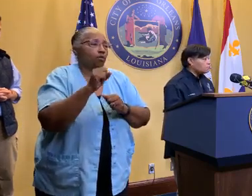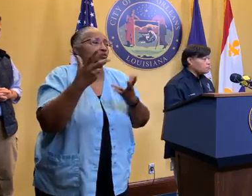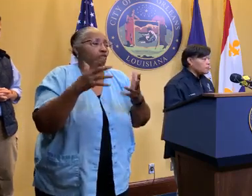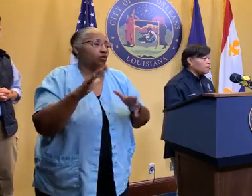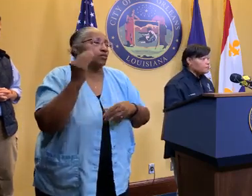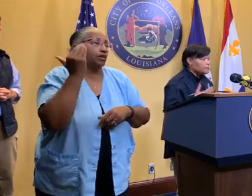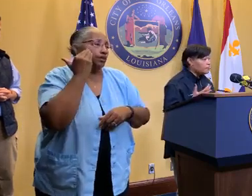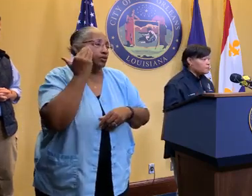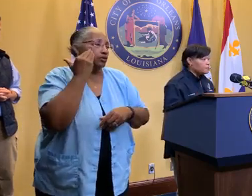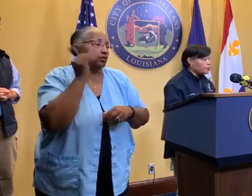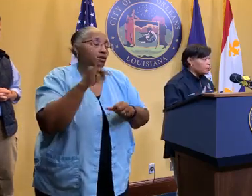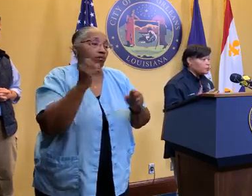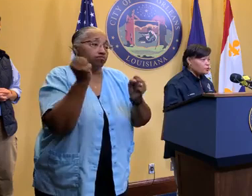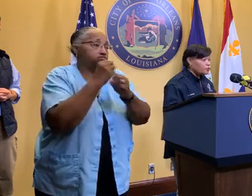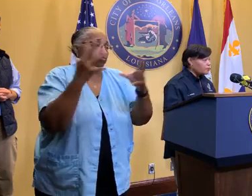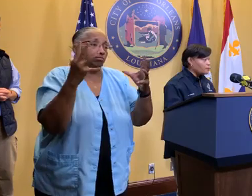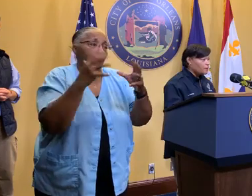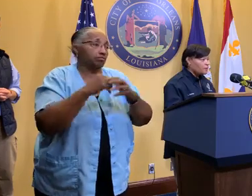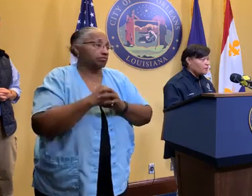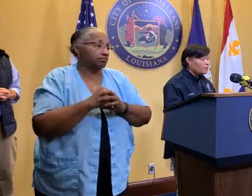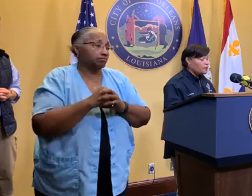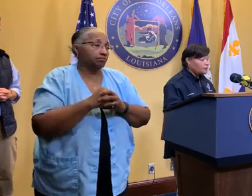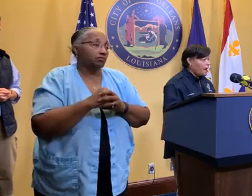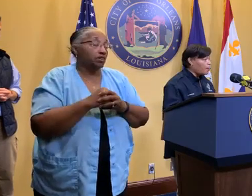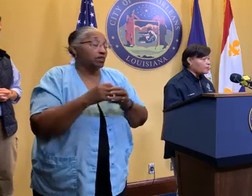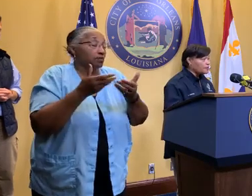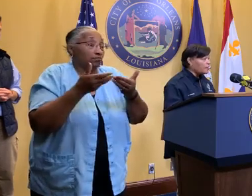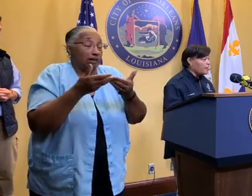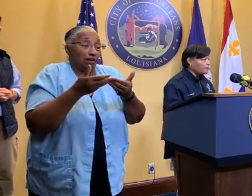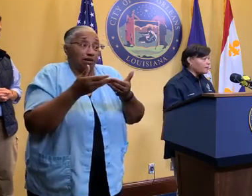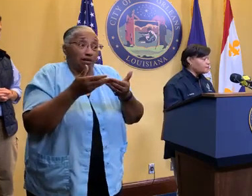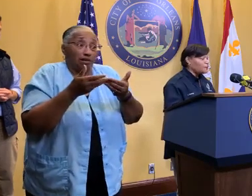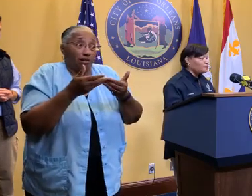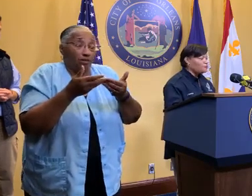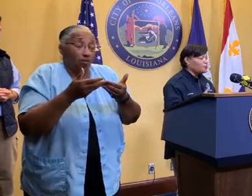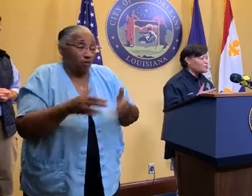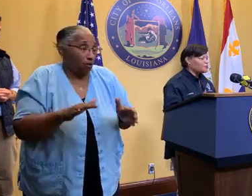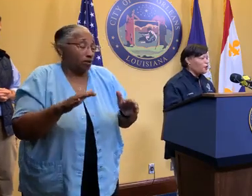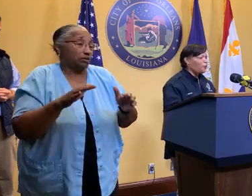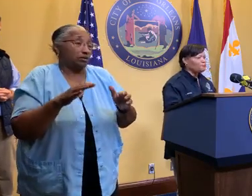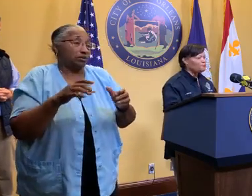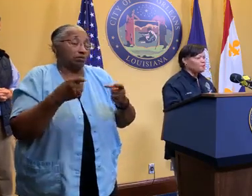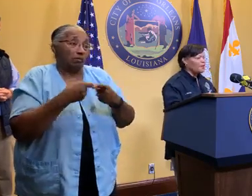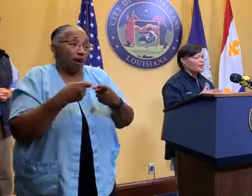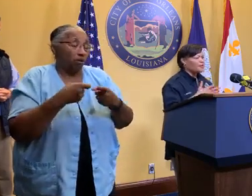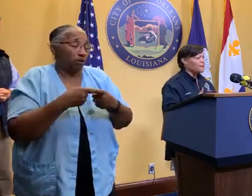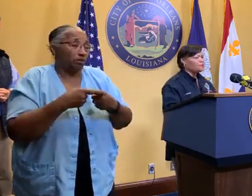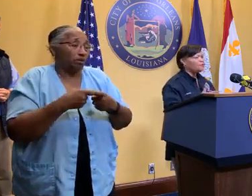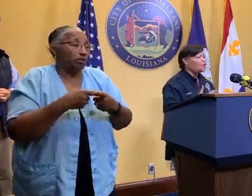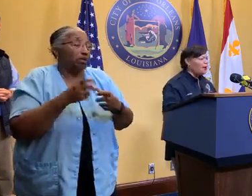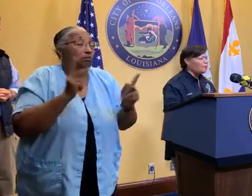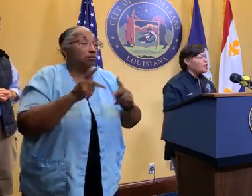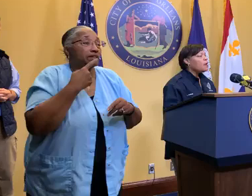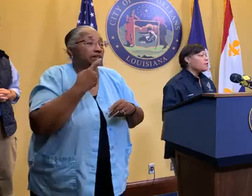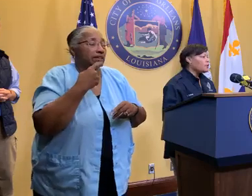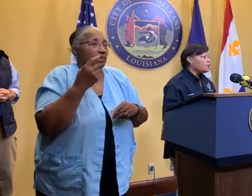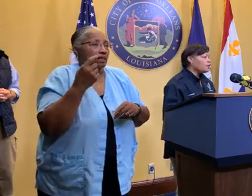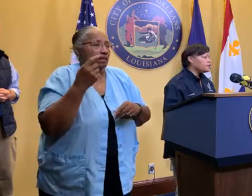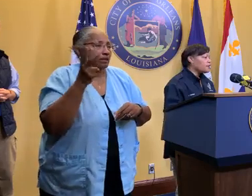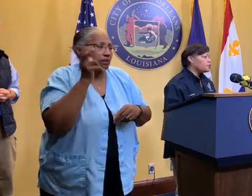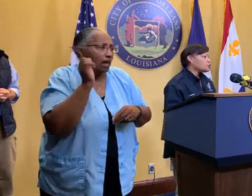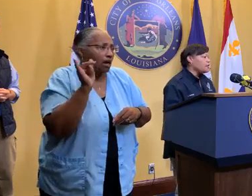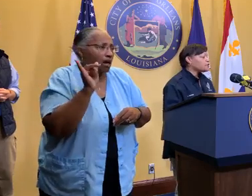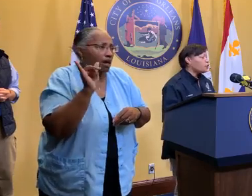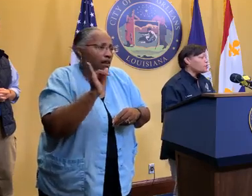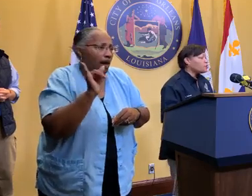So the surge, you know, they lost power and the life. Some residents say, oh, it sounds like something blew up, but it